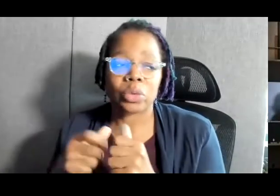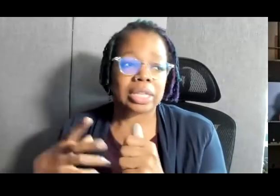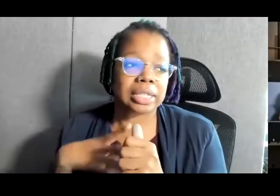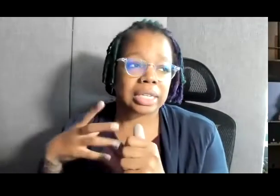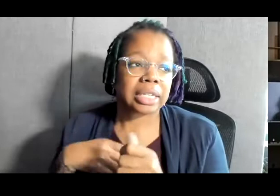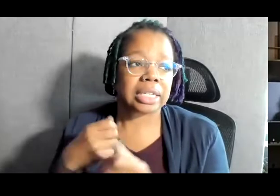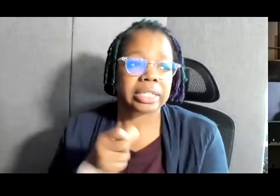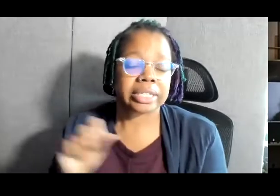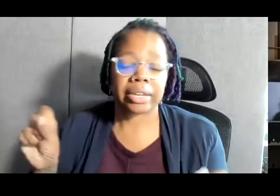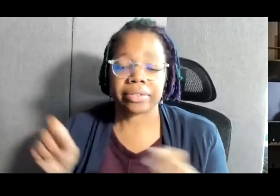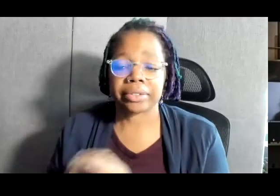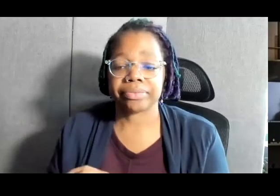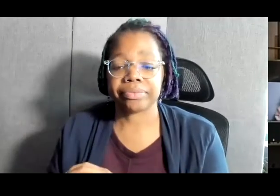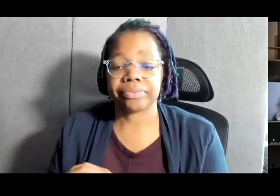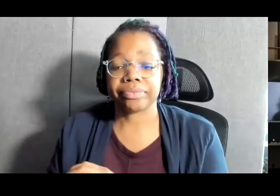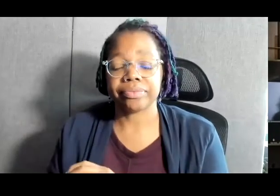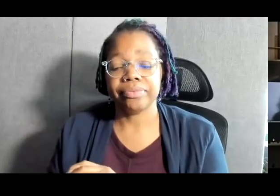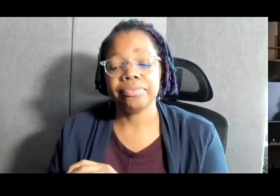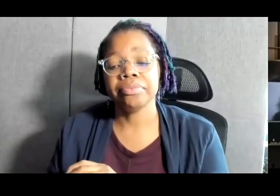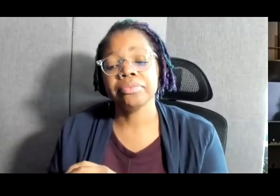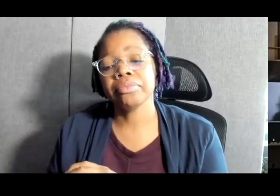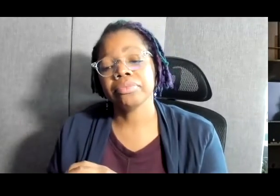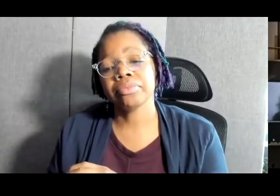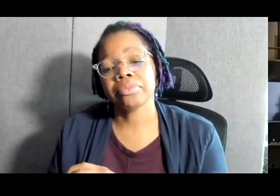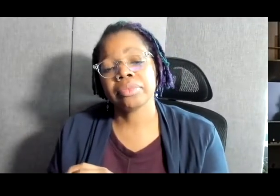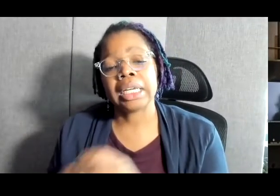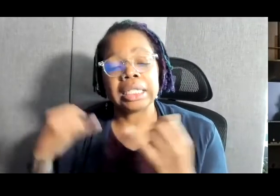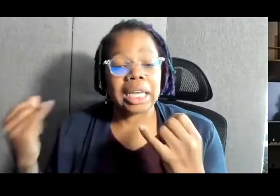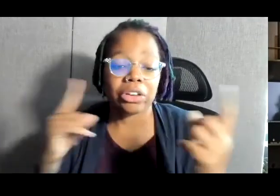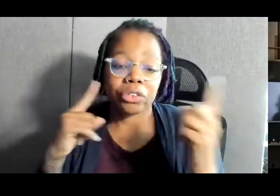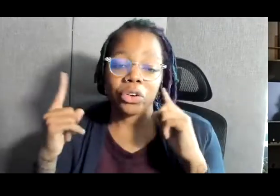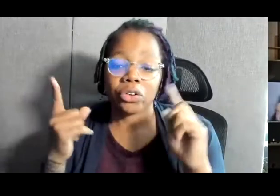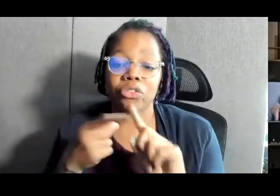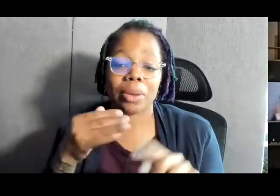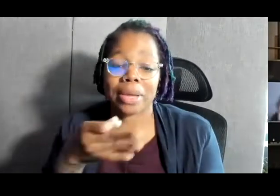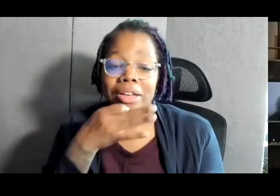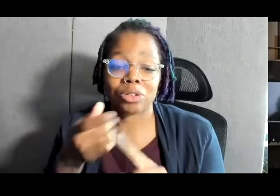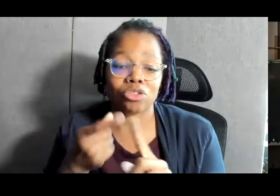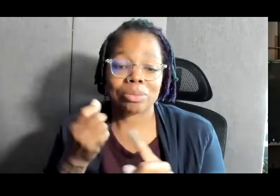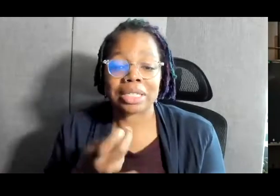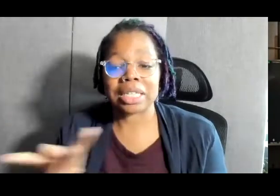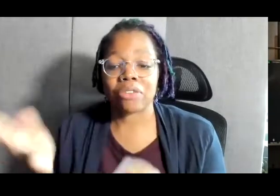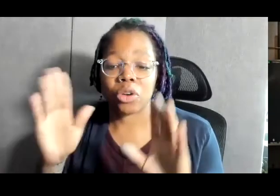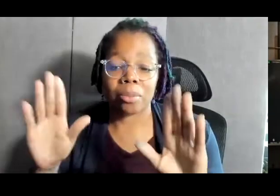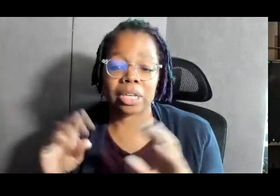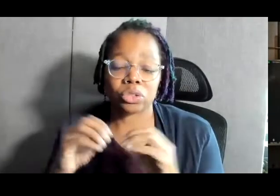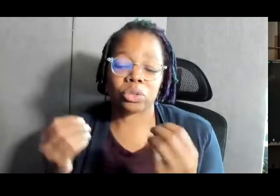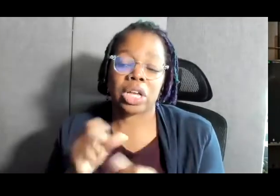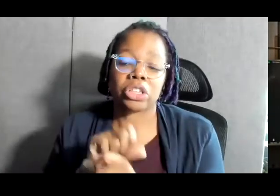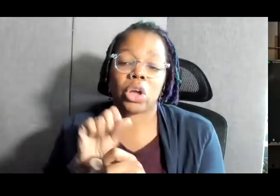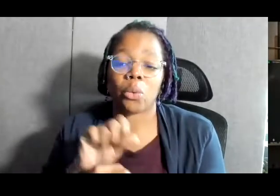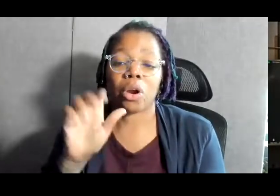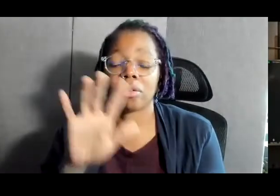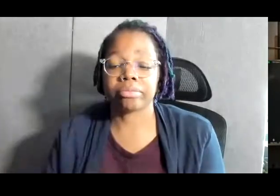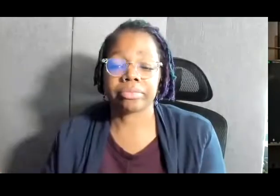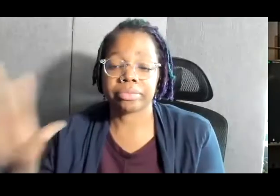safety. Today, you've heard from experts from several amazing organizations who work in every corner of this,